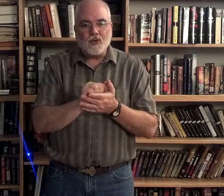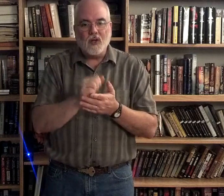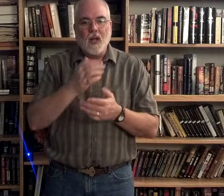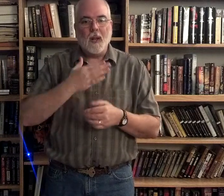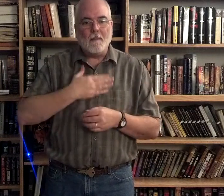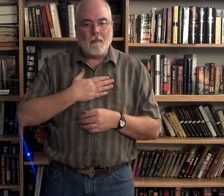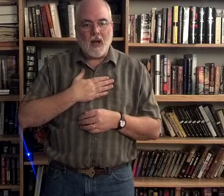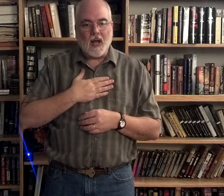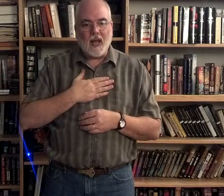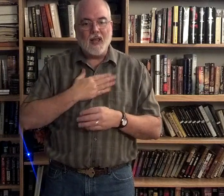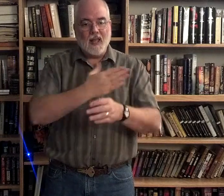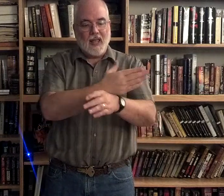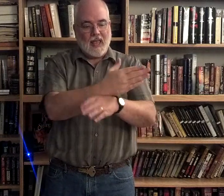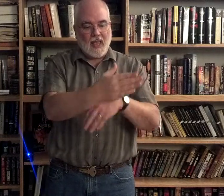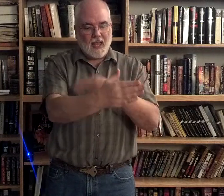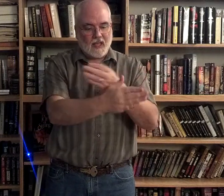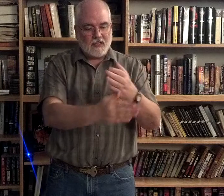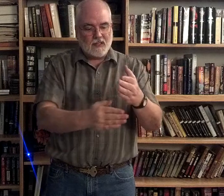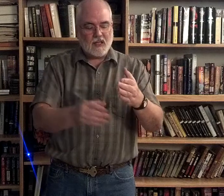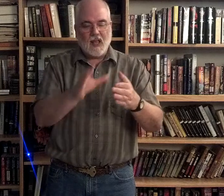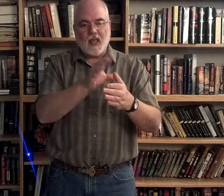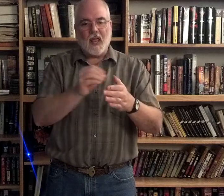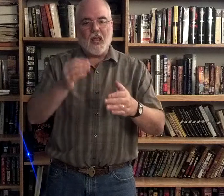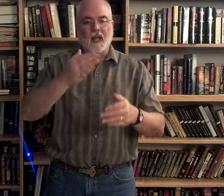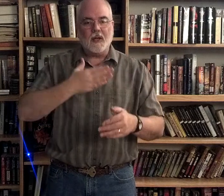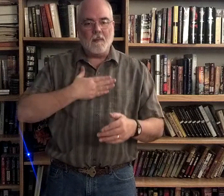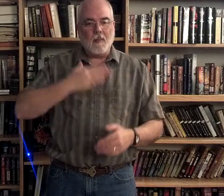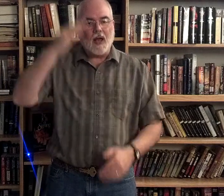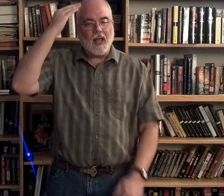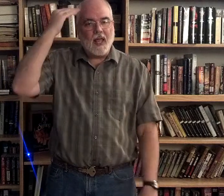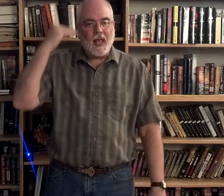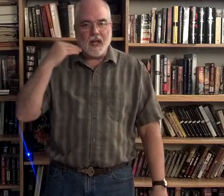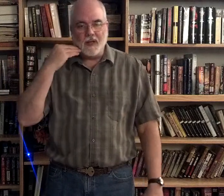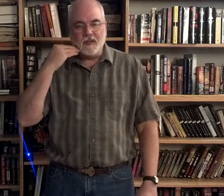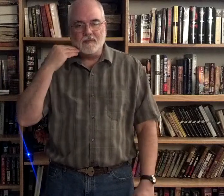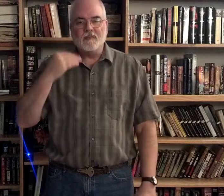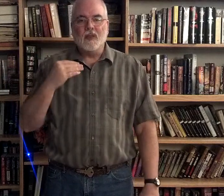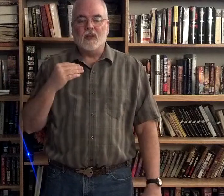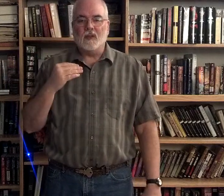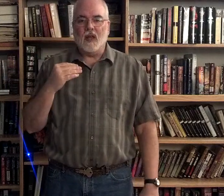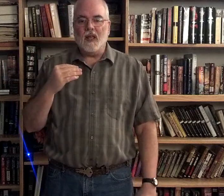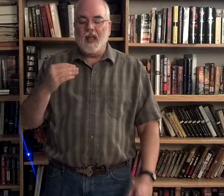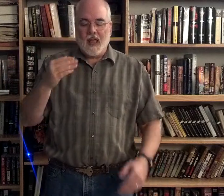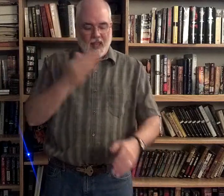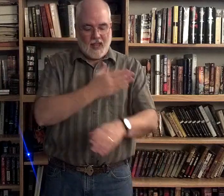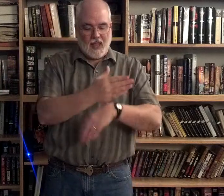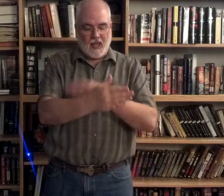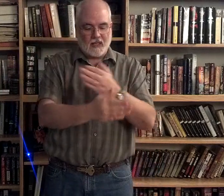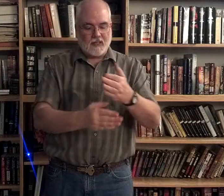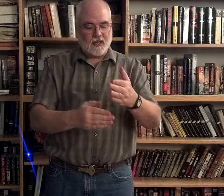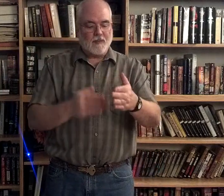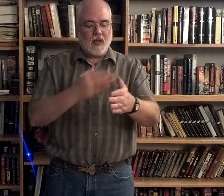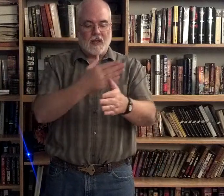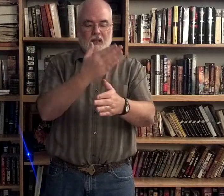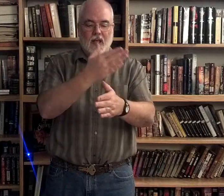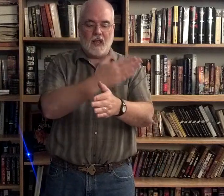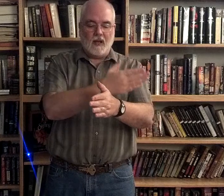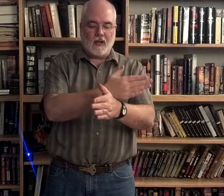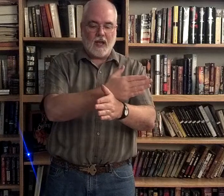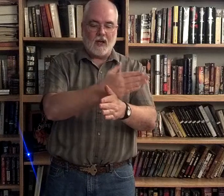wash my hands and my head, okay? Hands. Take the hand and kind of go